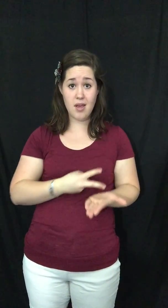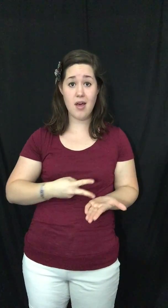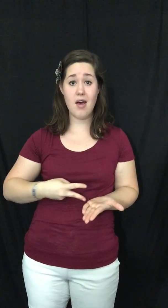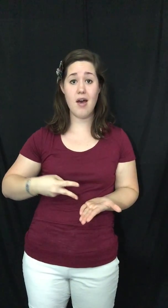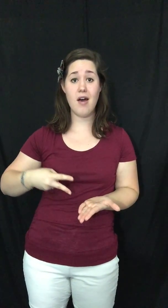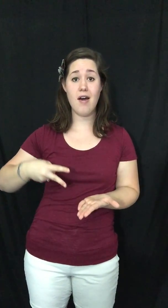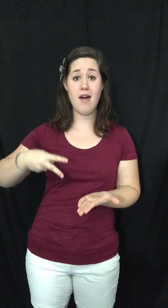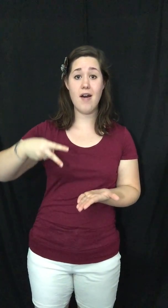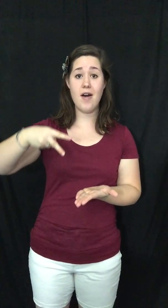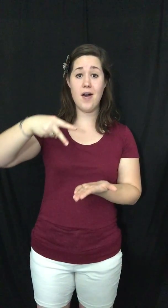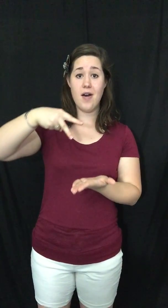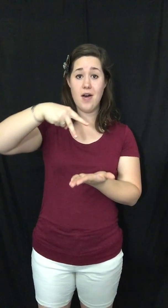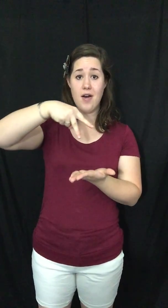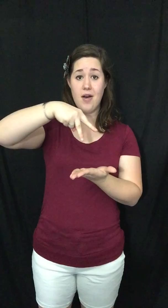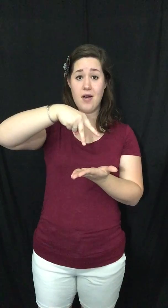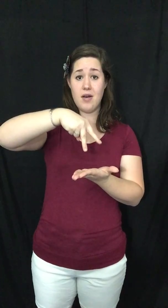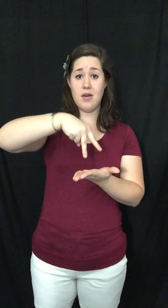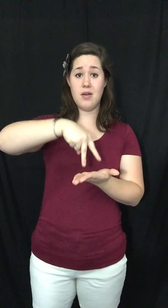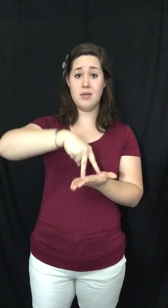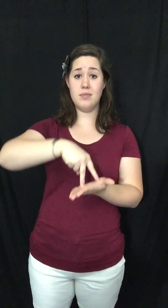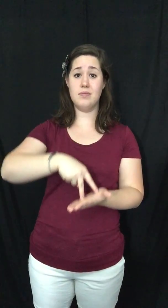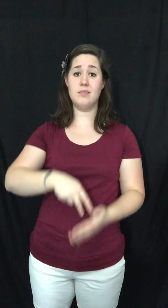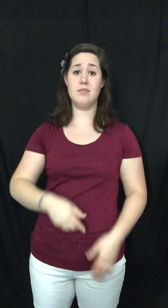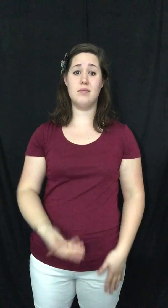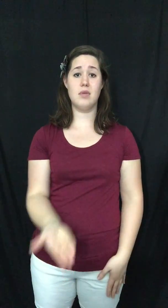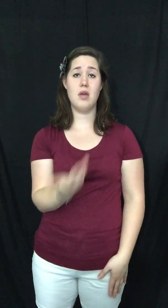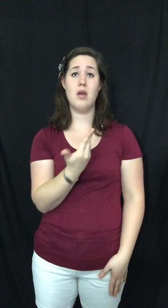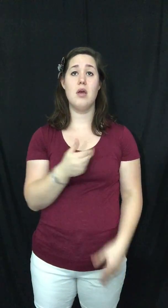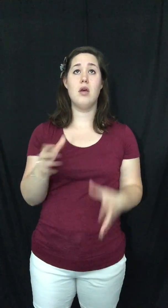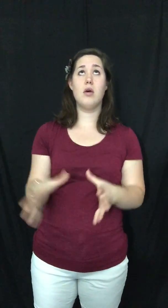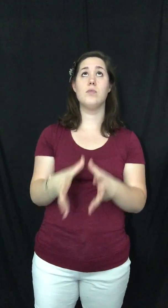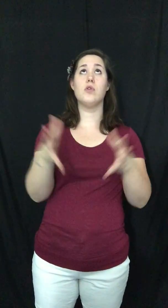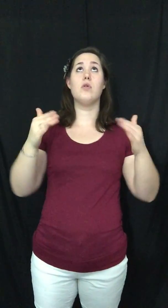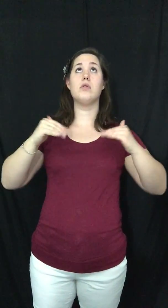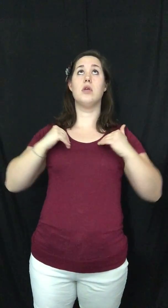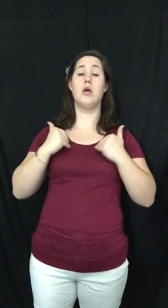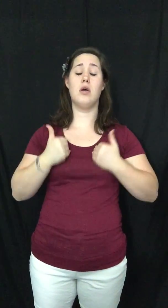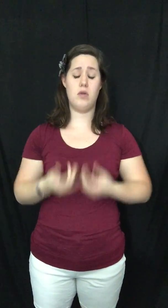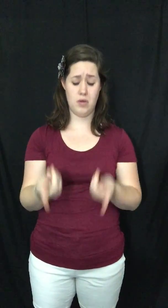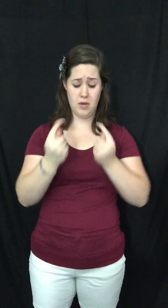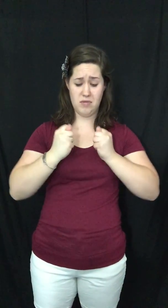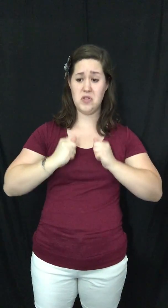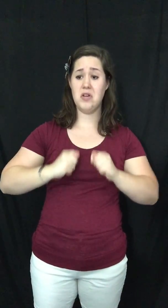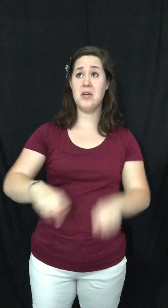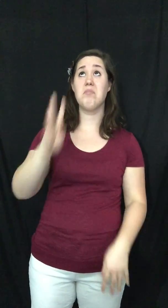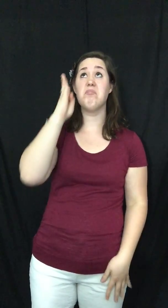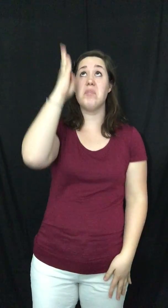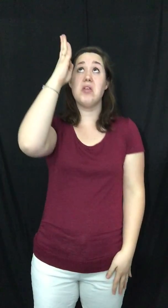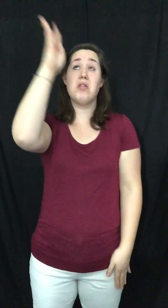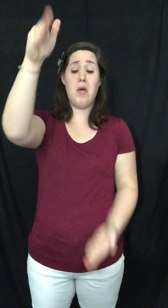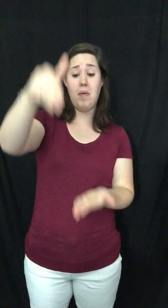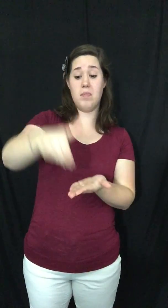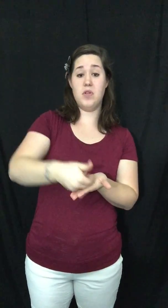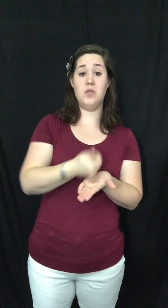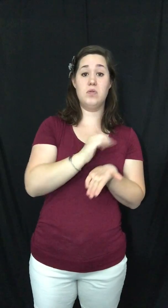up I'm so tired of trying to make up new